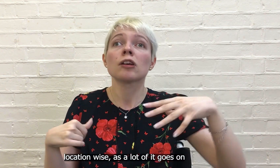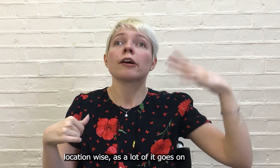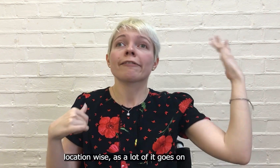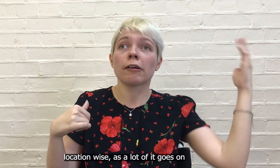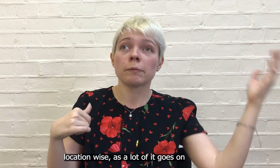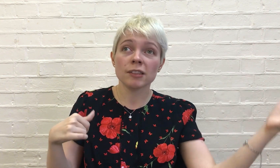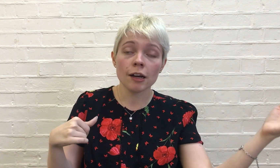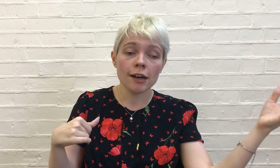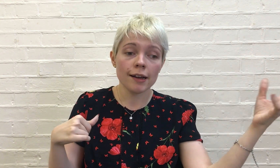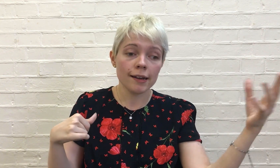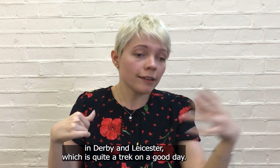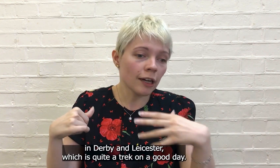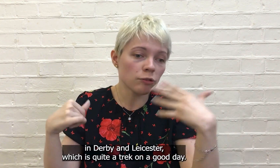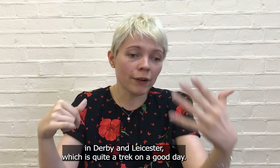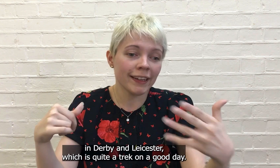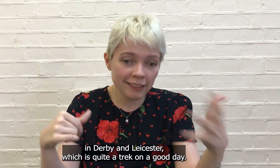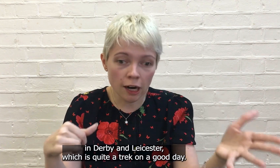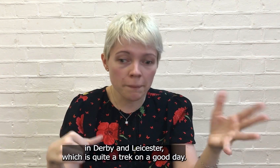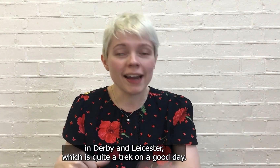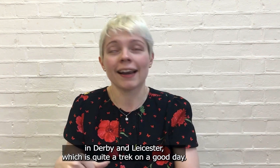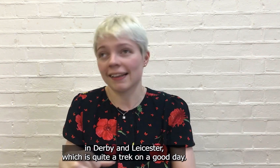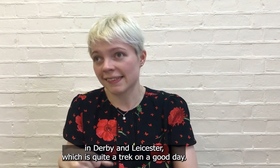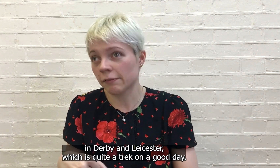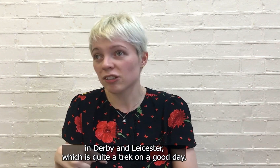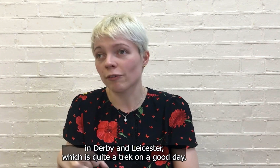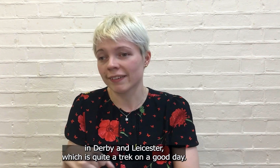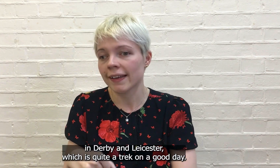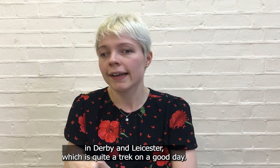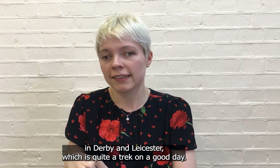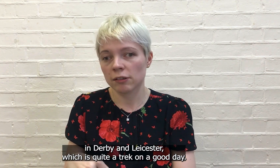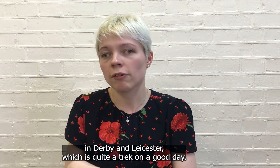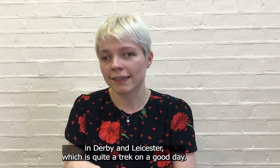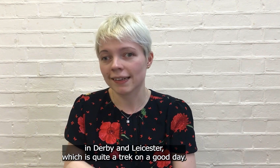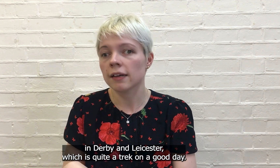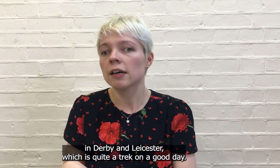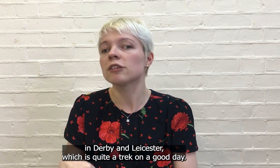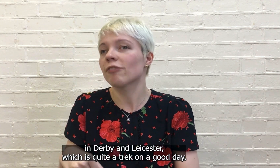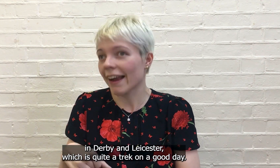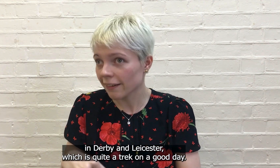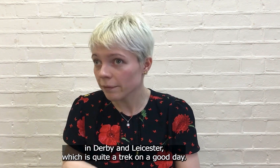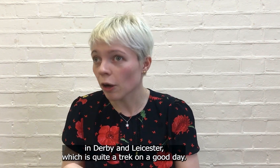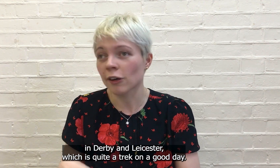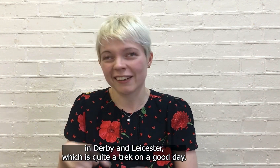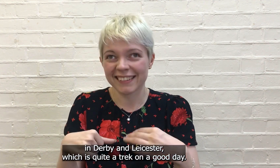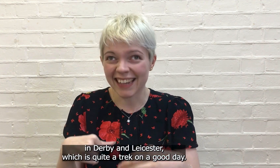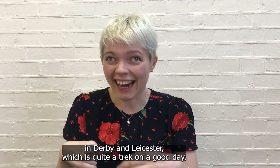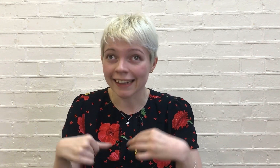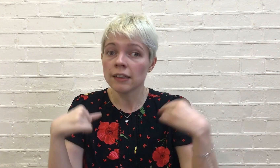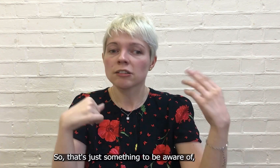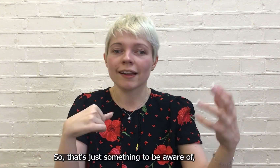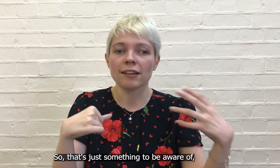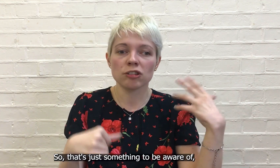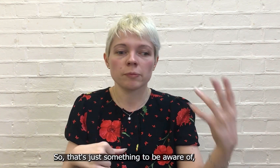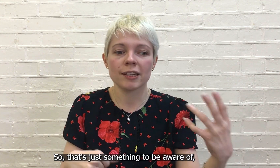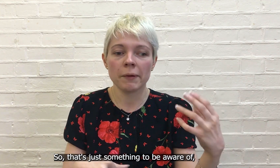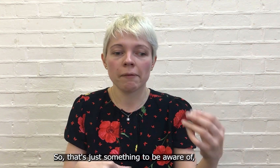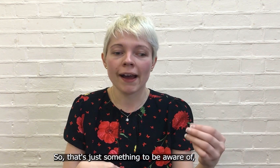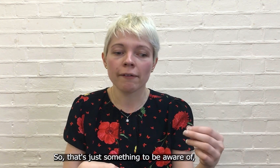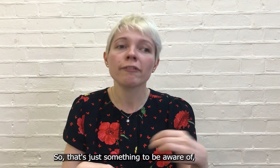on in Derby and Leicester which obviously is quite a trick on a good day So that's just something to be aware of